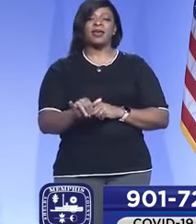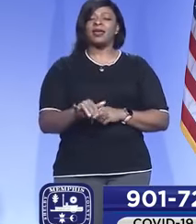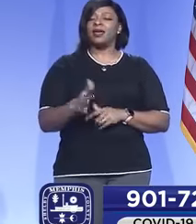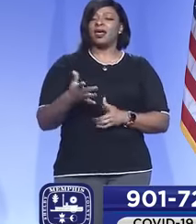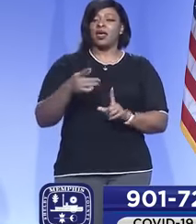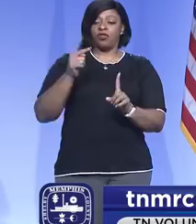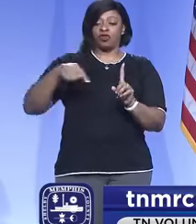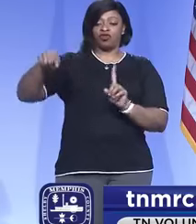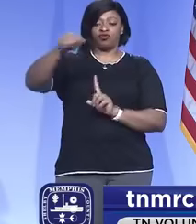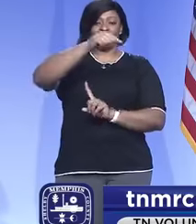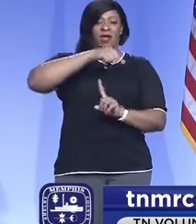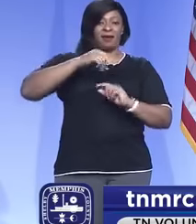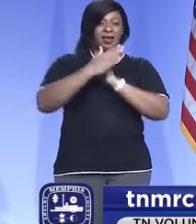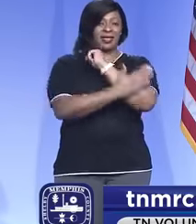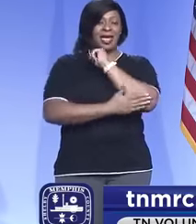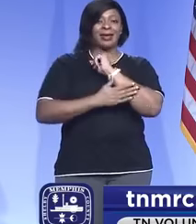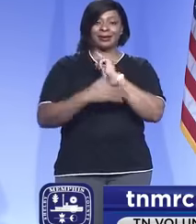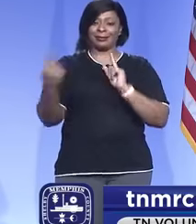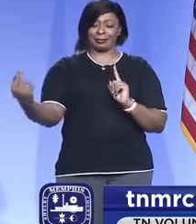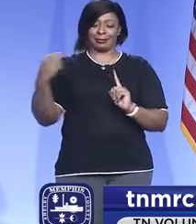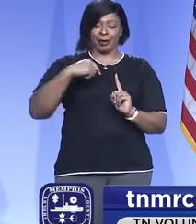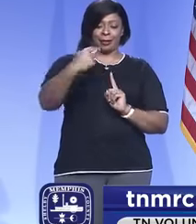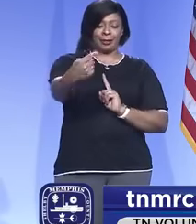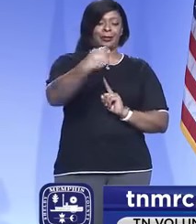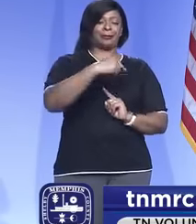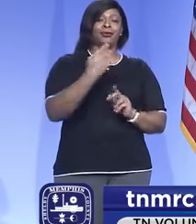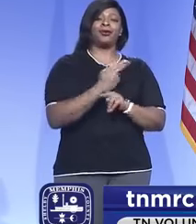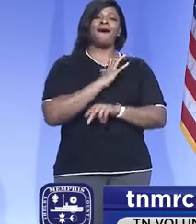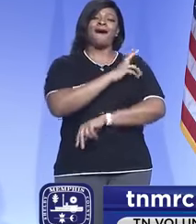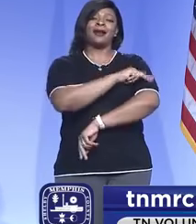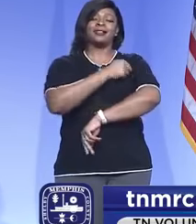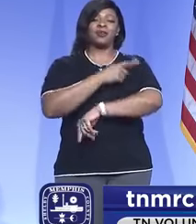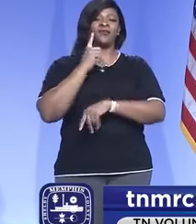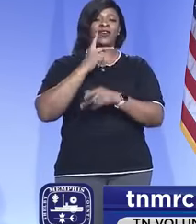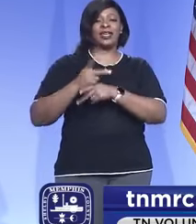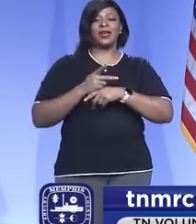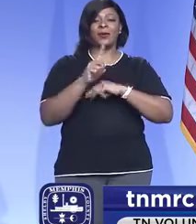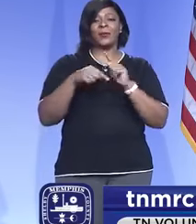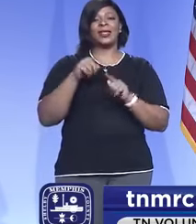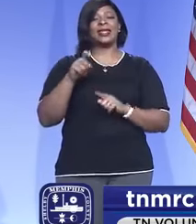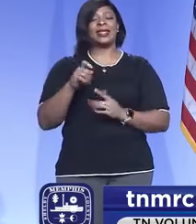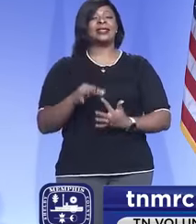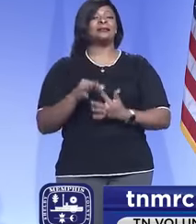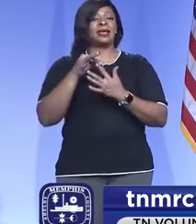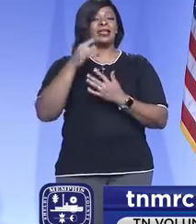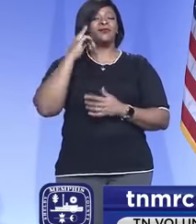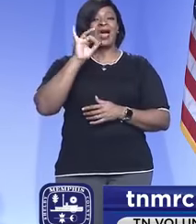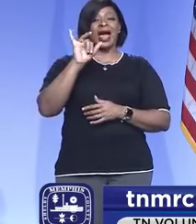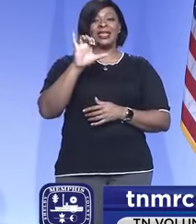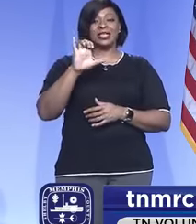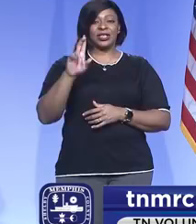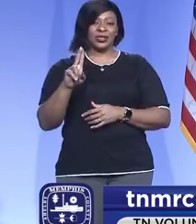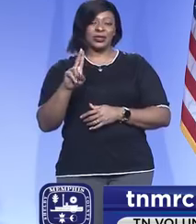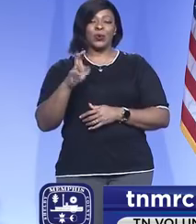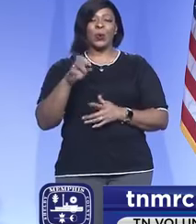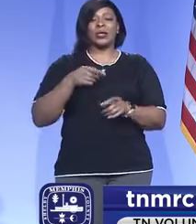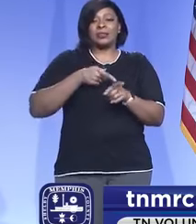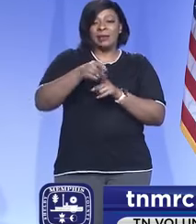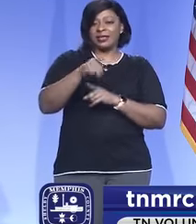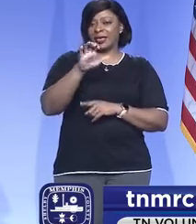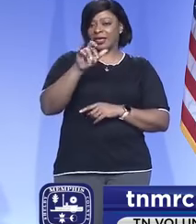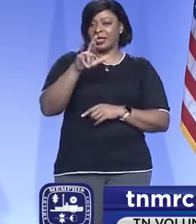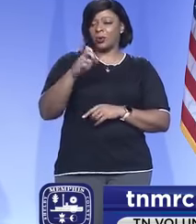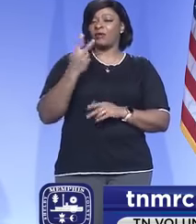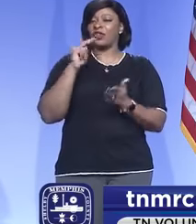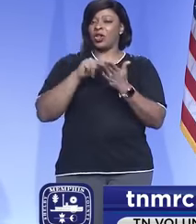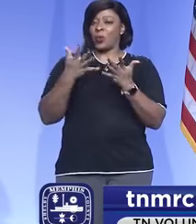the surrounding counties come to Memphis Shelby County for care when they need, particularly intensive care or specialty care. So, we